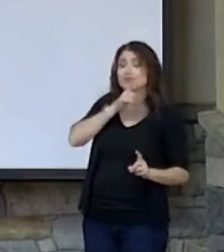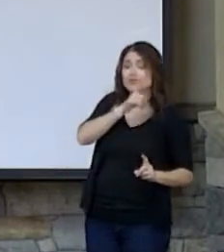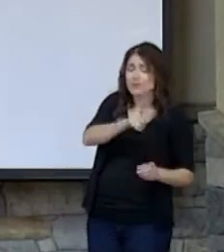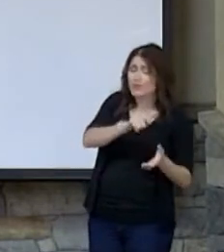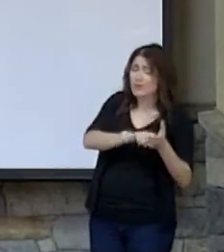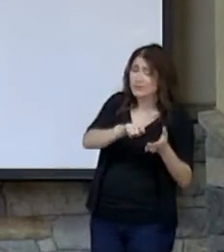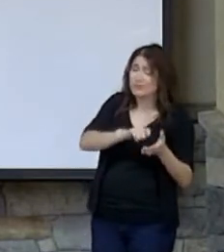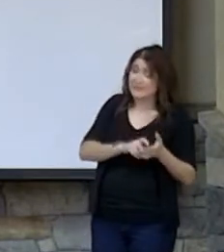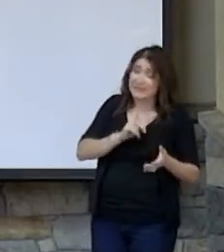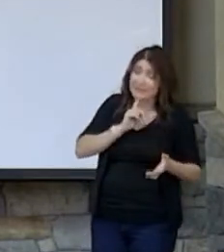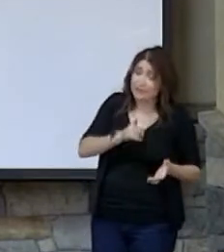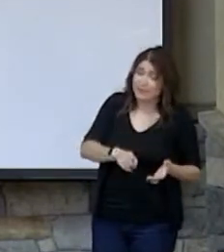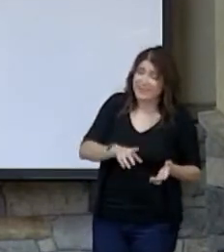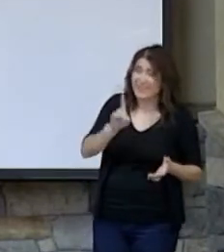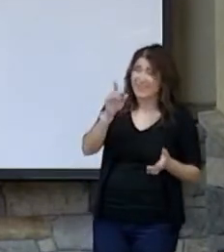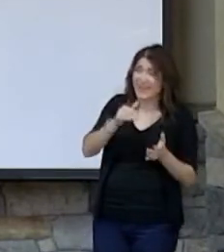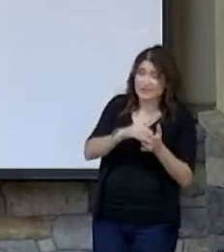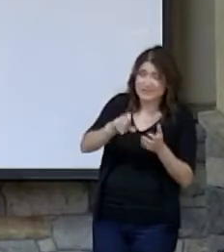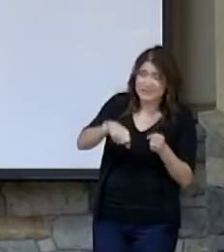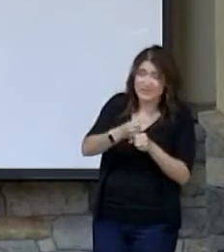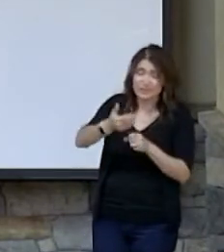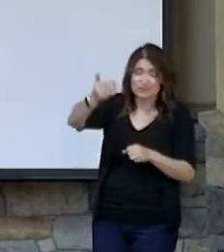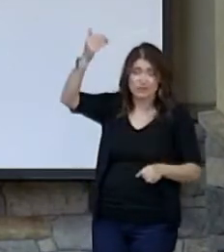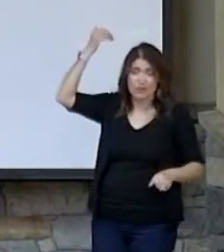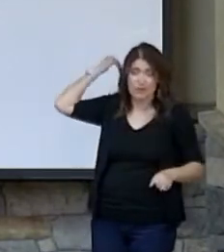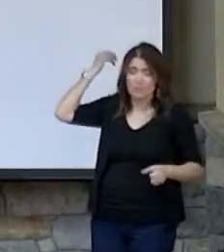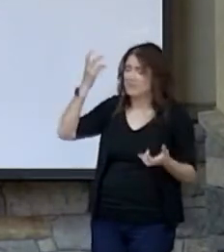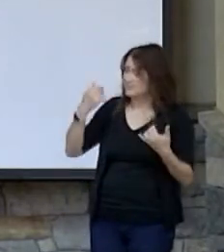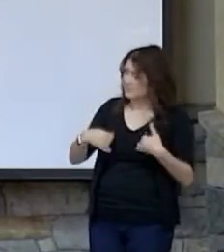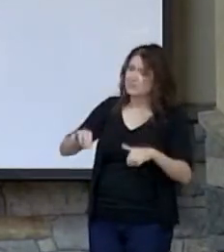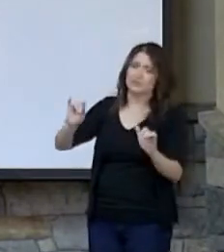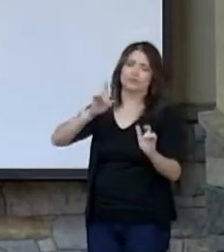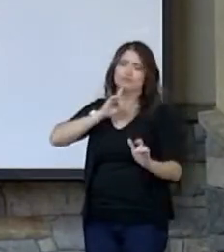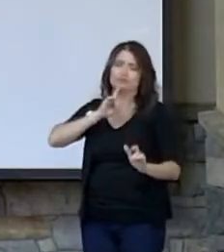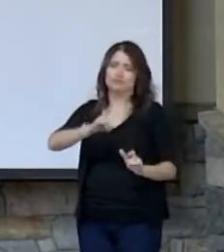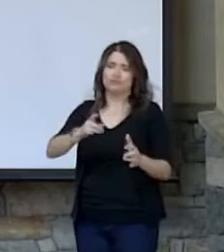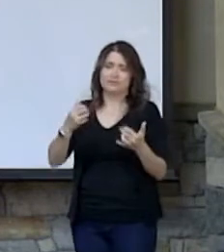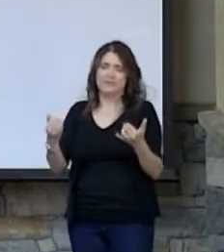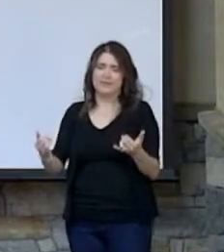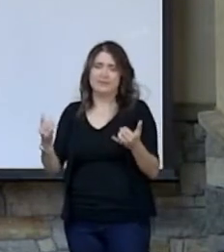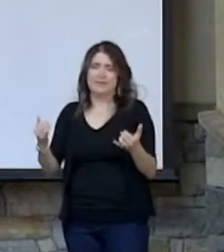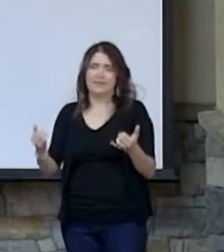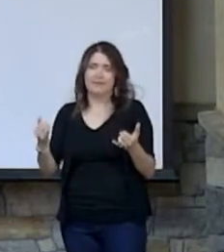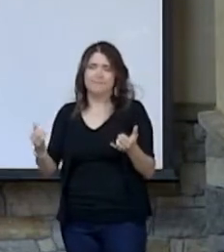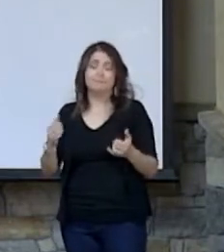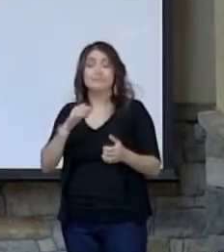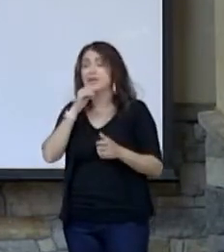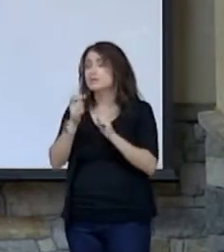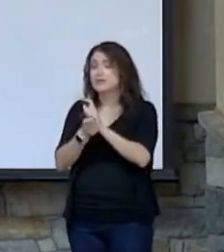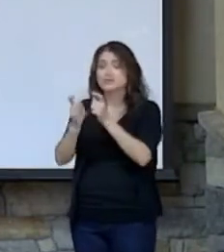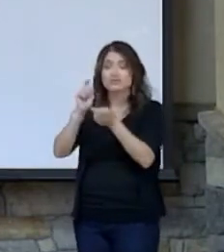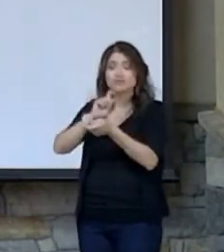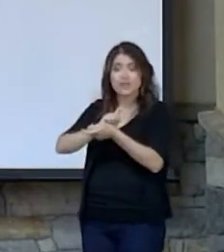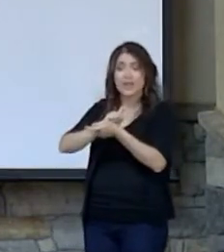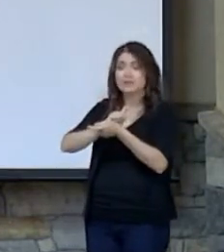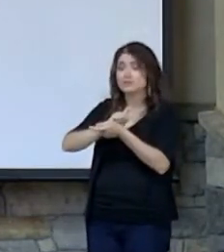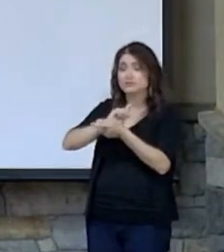literally thousands of years ago, and it's just as true today. It doesn't change with circumstances.